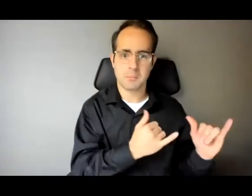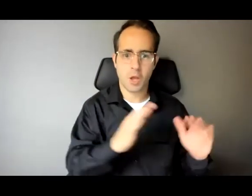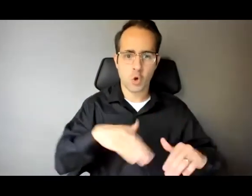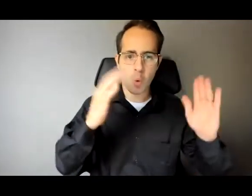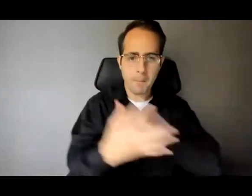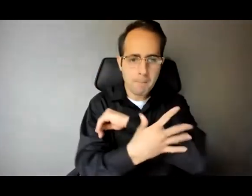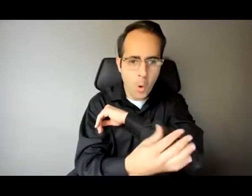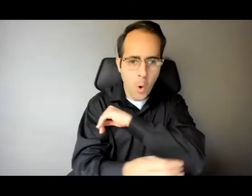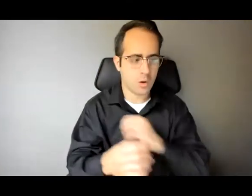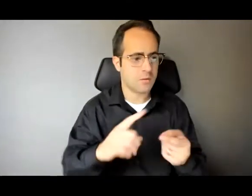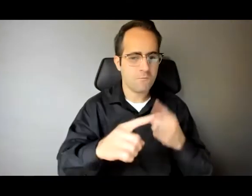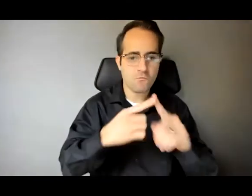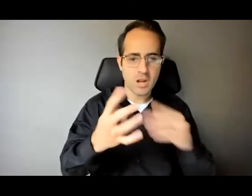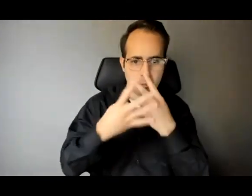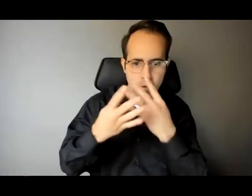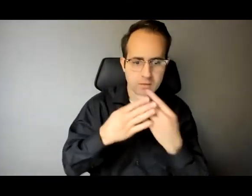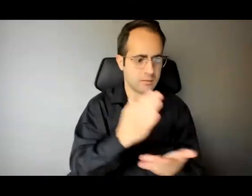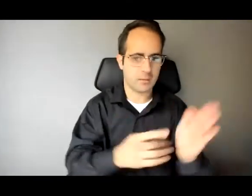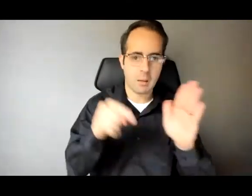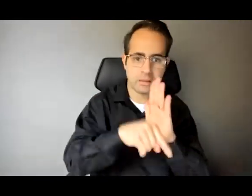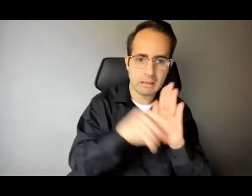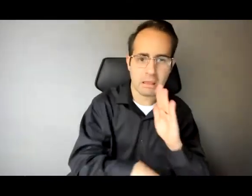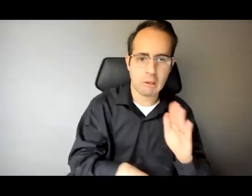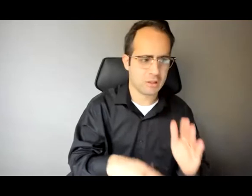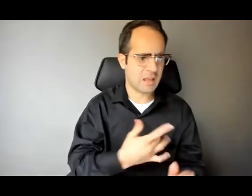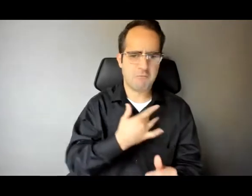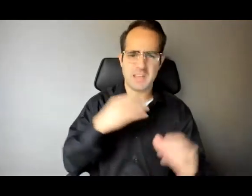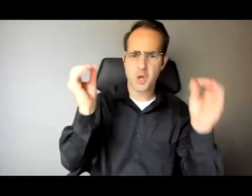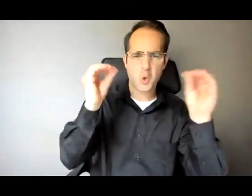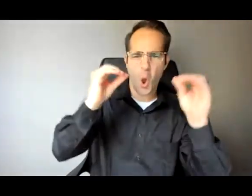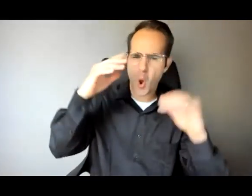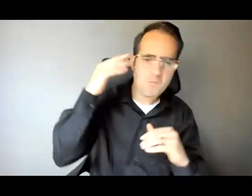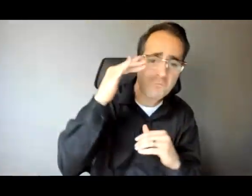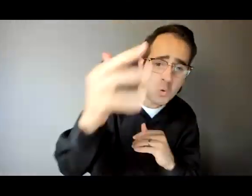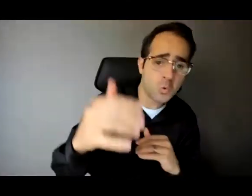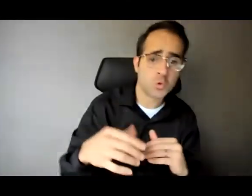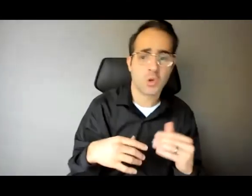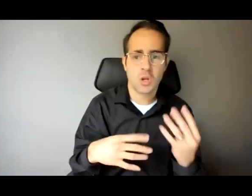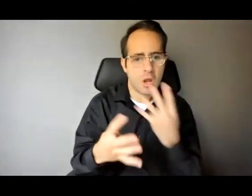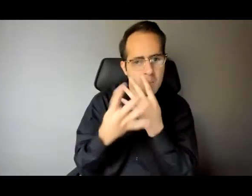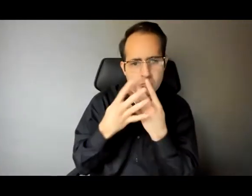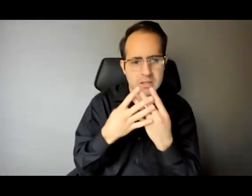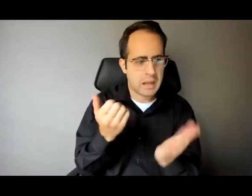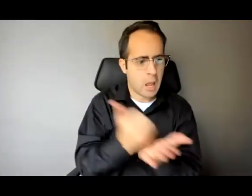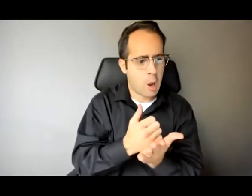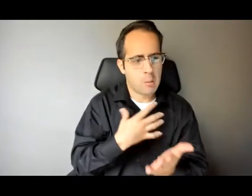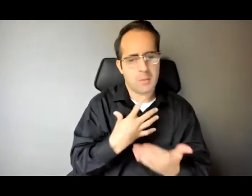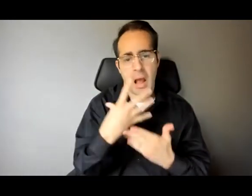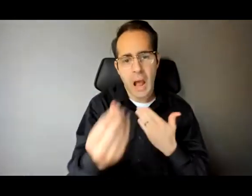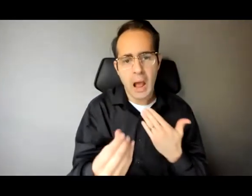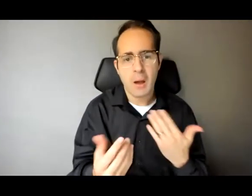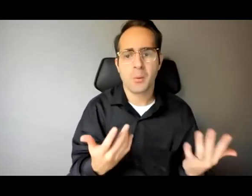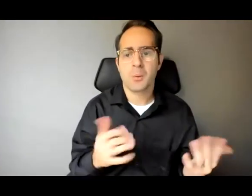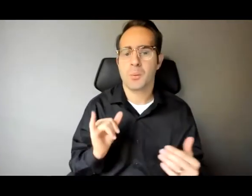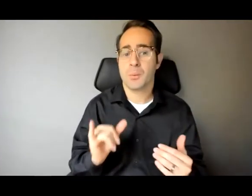up some of his friends got killed he didn't see a future for himself correction was a way out like there were just so many things that reminded me of like